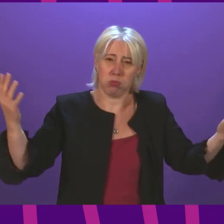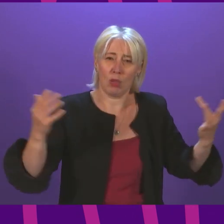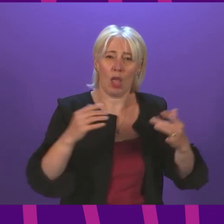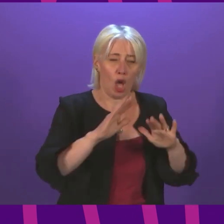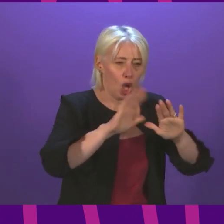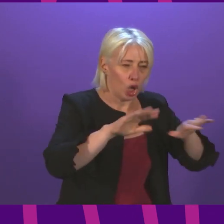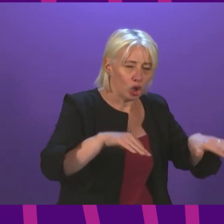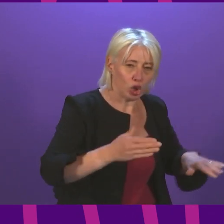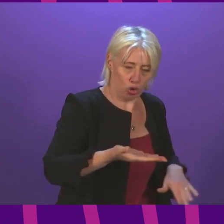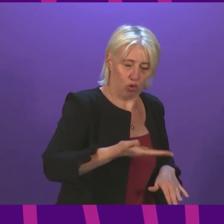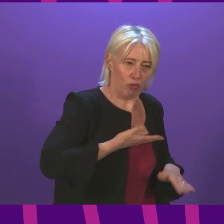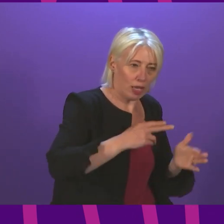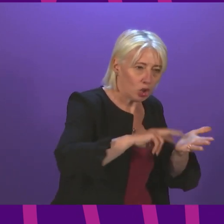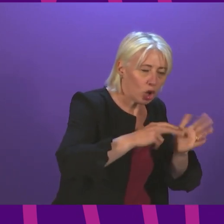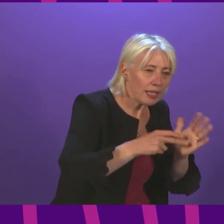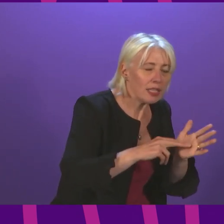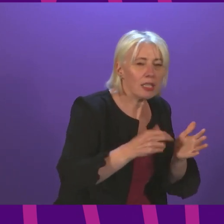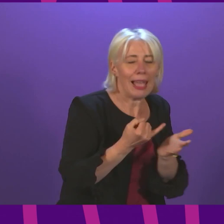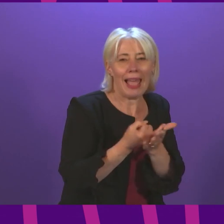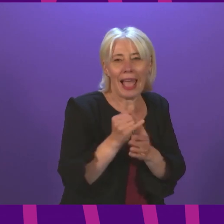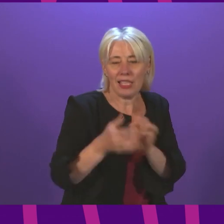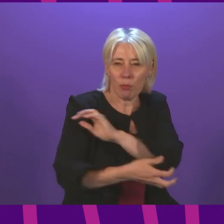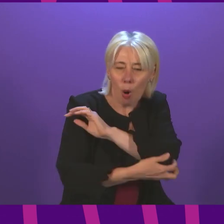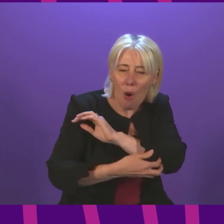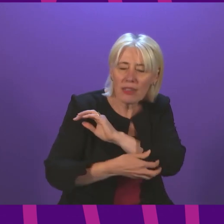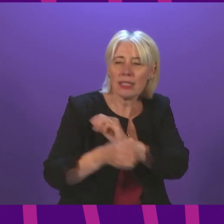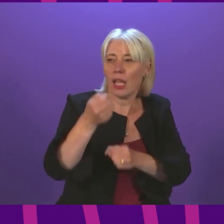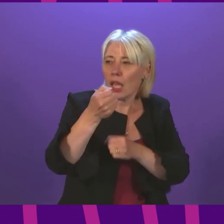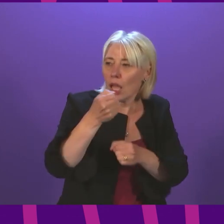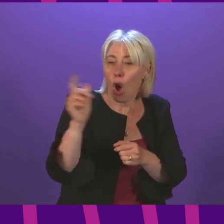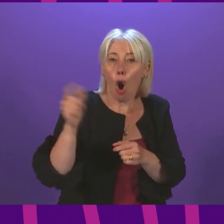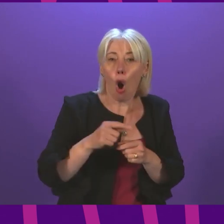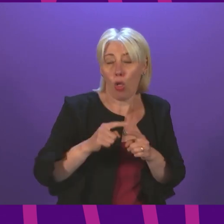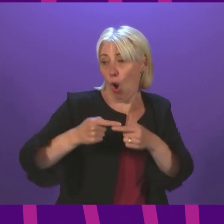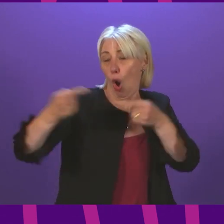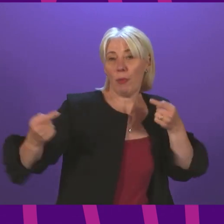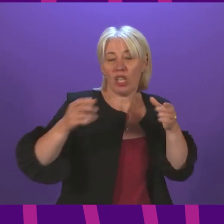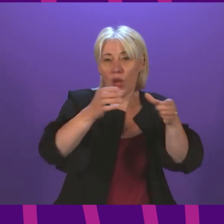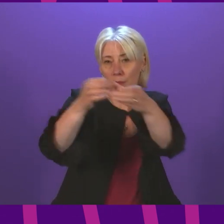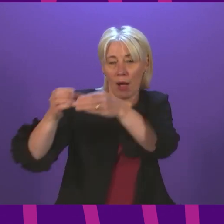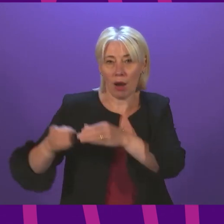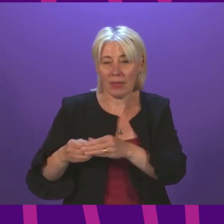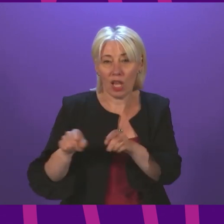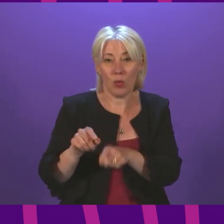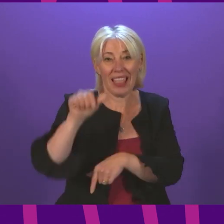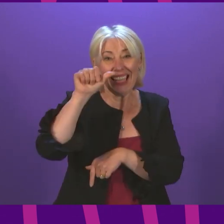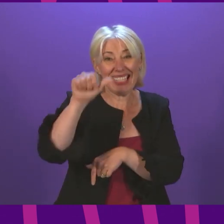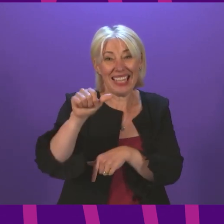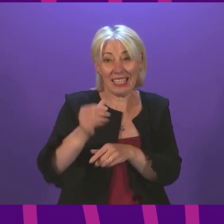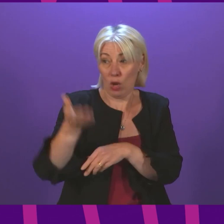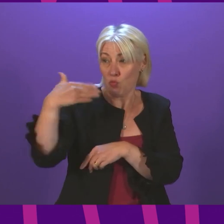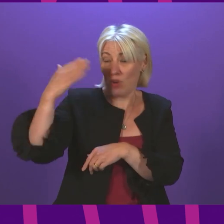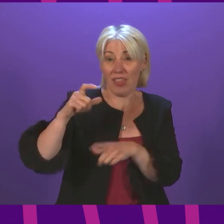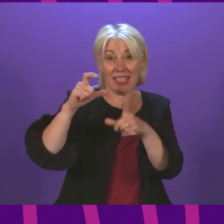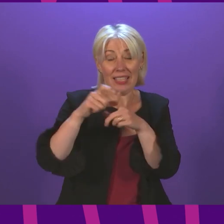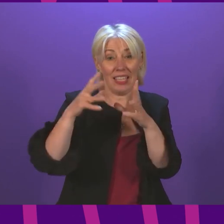include children's rights organisations, anti-poverty campaigners, every single opposition party, and even six previous Tory DWP